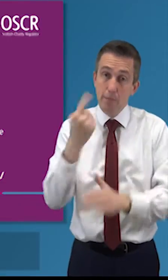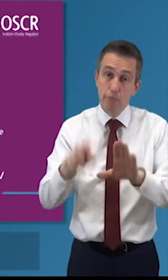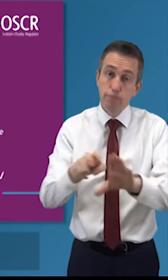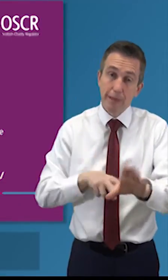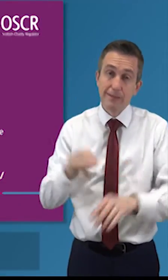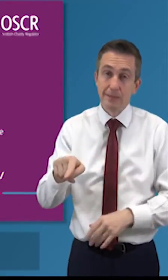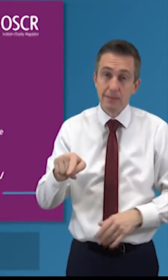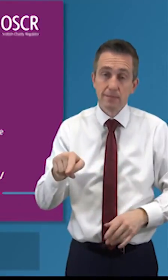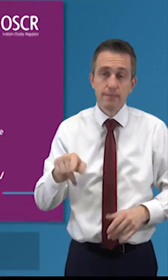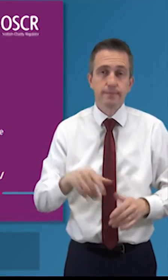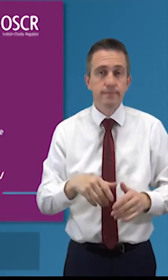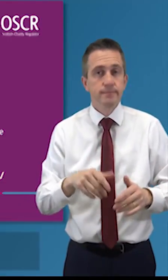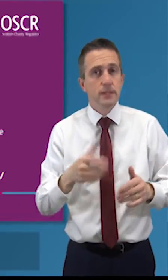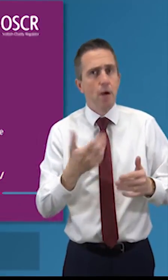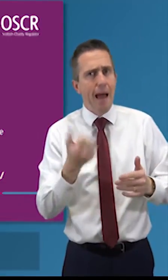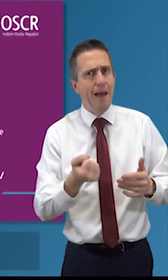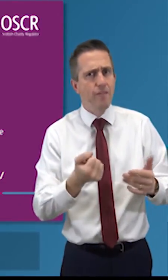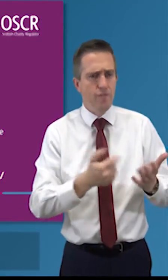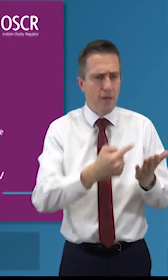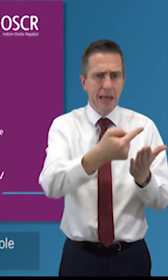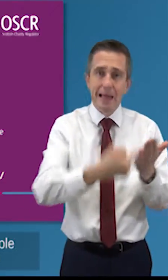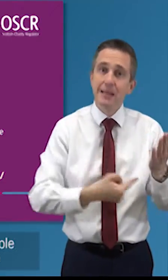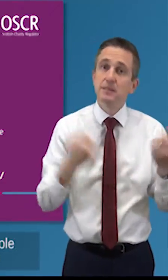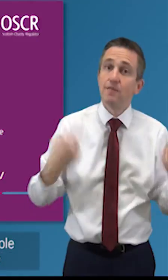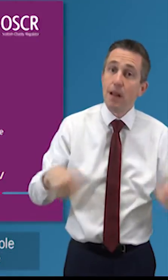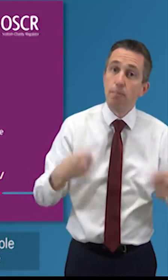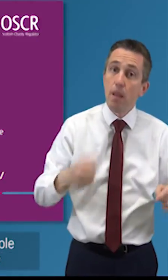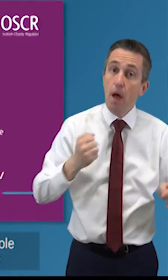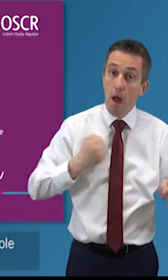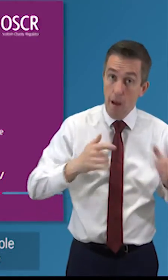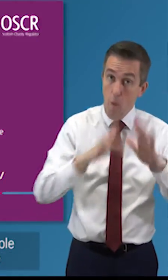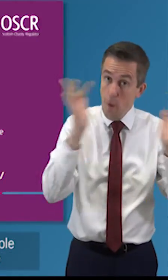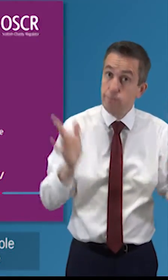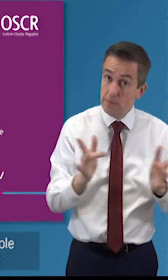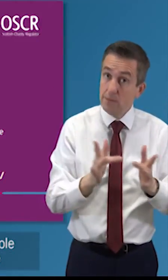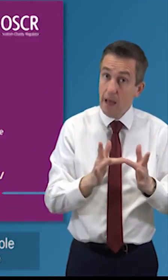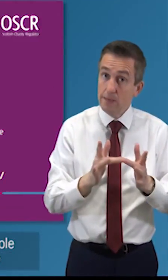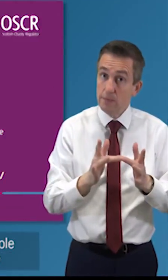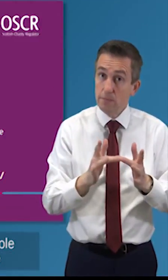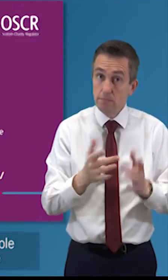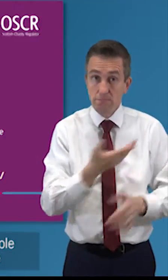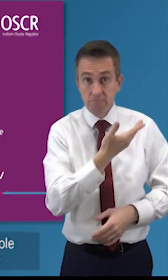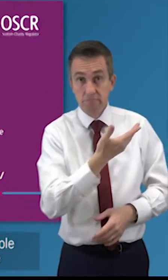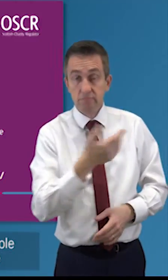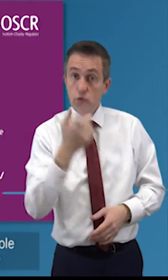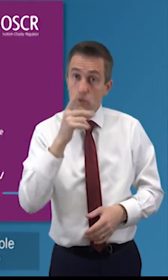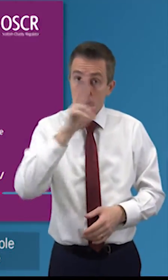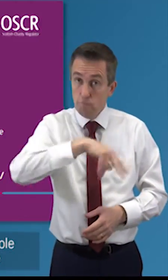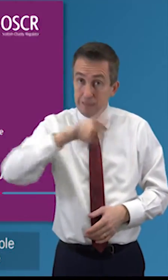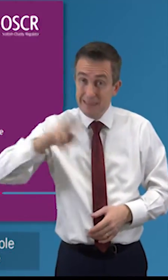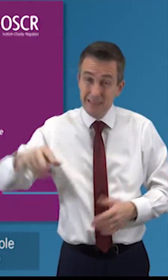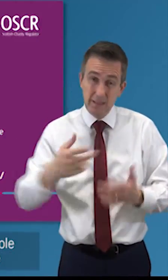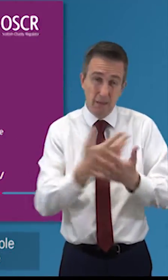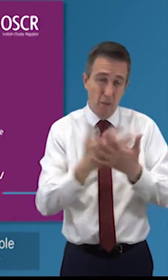what happens it's worth thinking about those things there is guidance on our website sorry i'll go back and let you actually see that